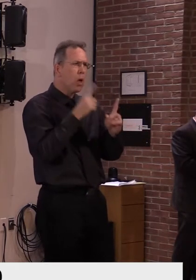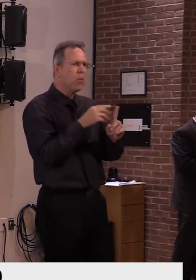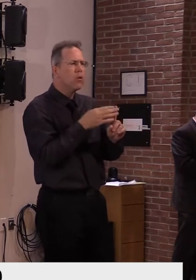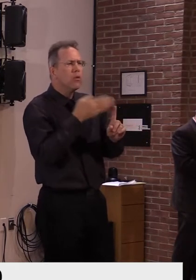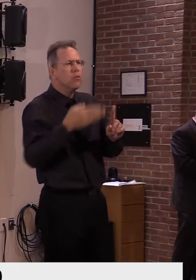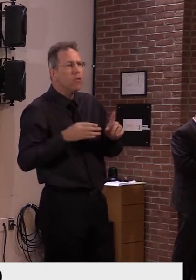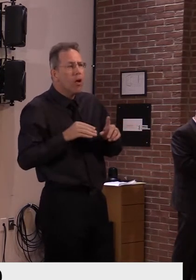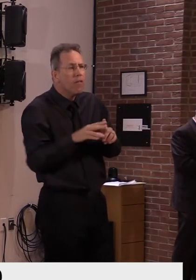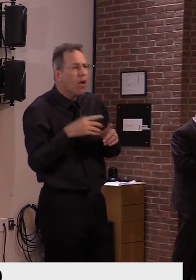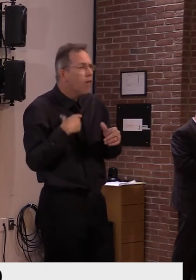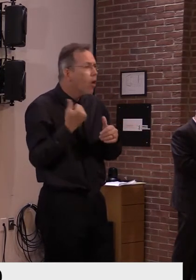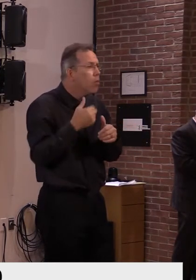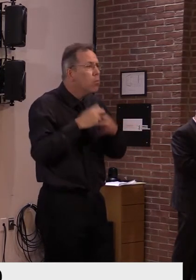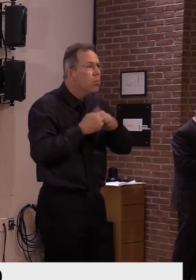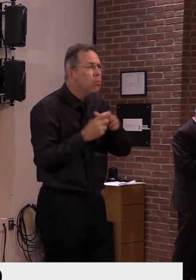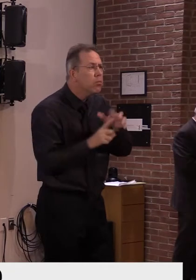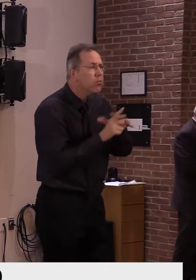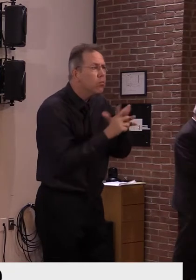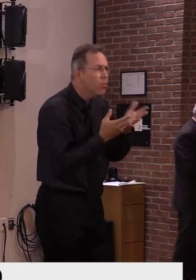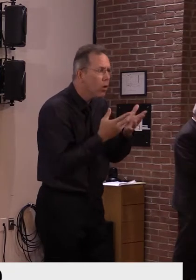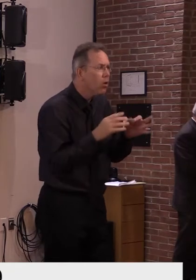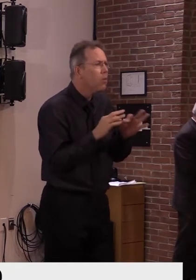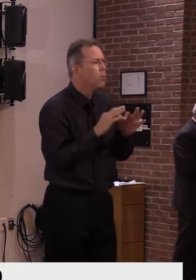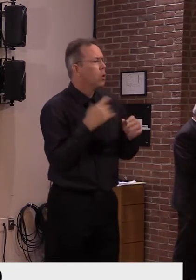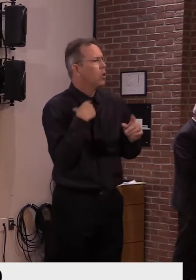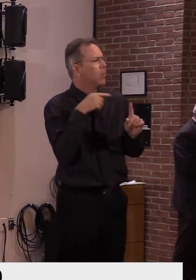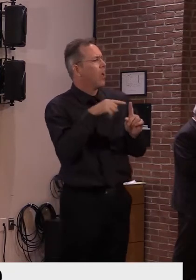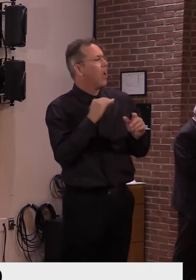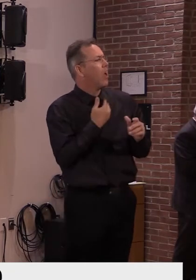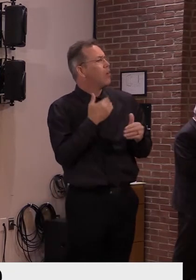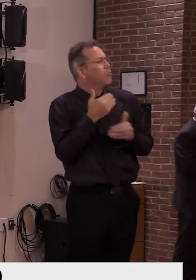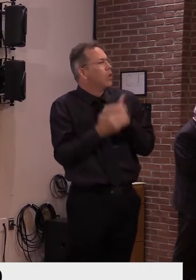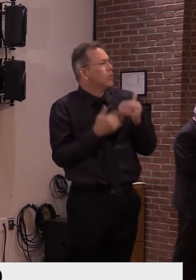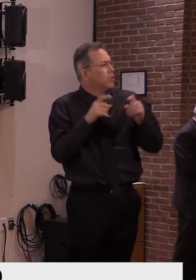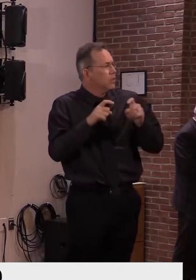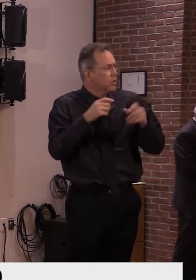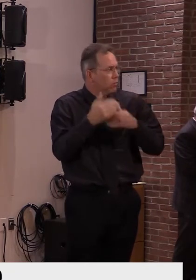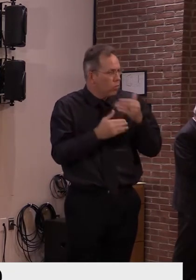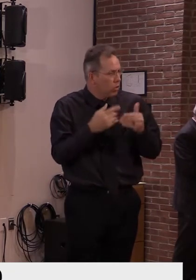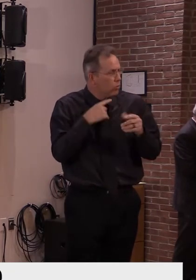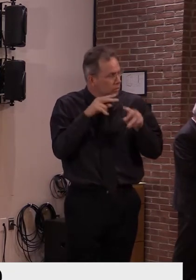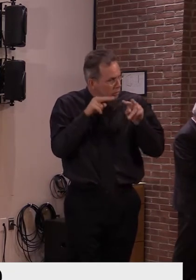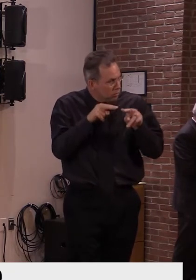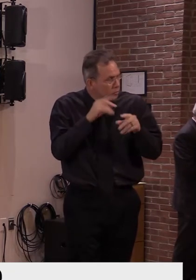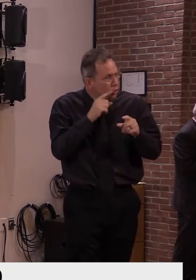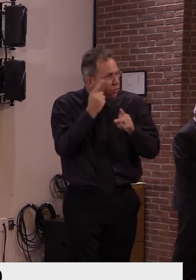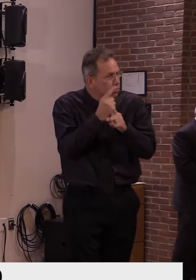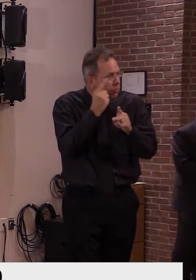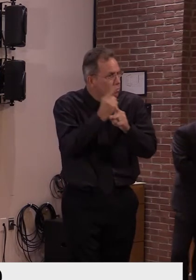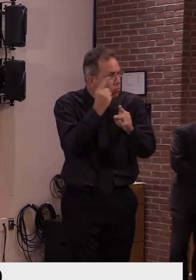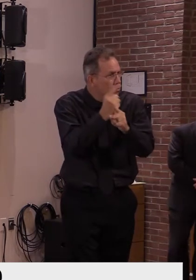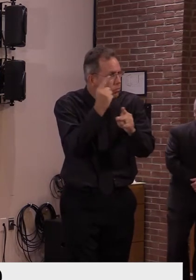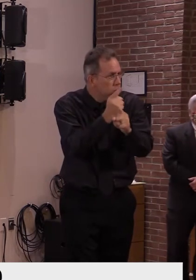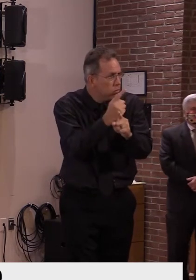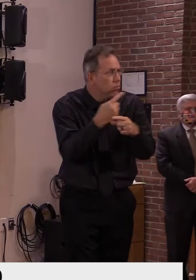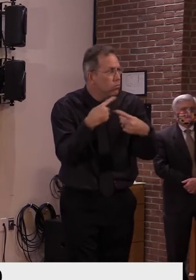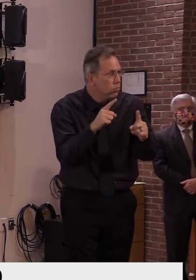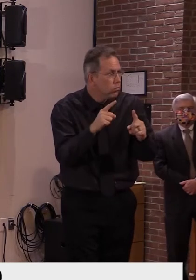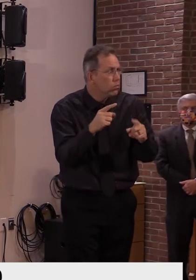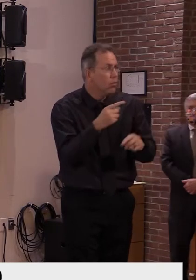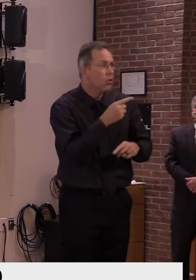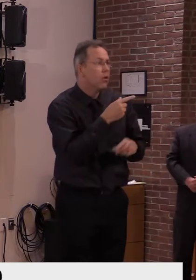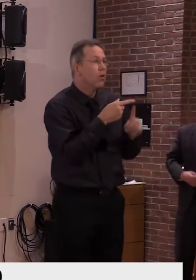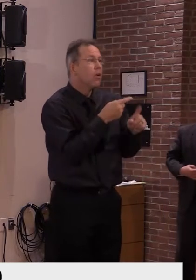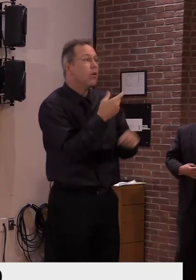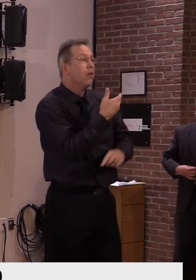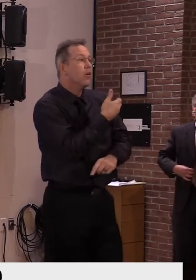approval for vaccines. So the the vaccine, the Oxford AstraZeneca vaccine that we'll be participating in was designed by